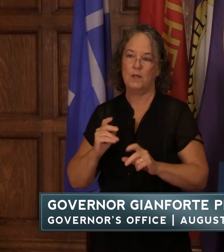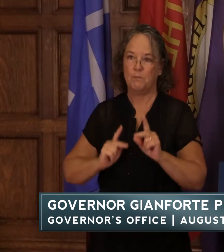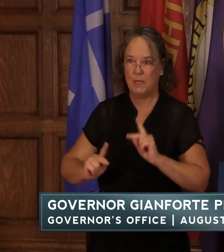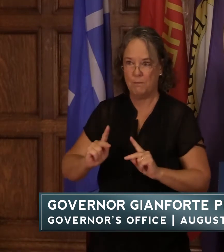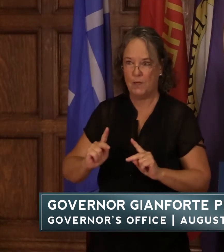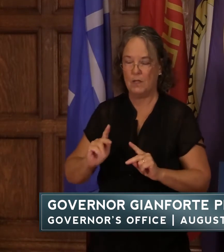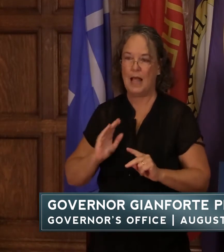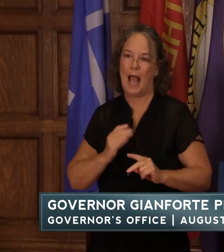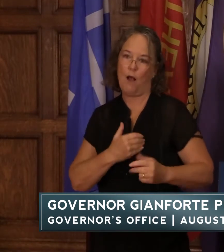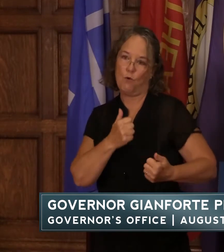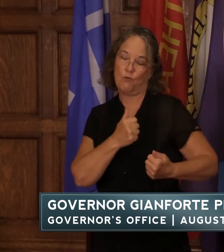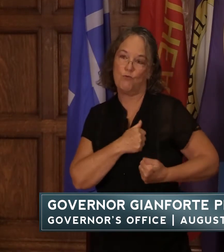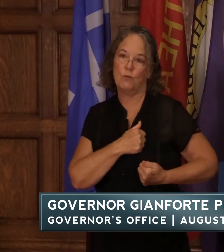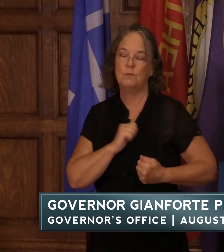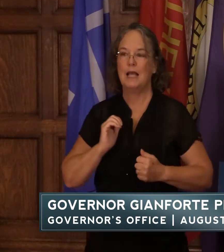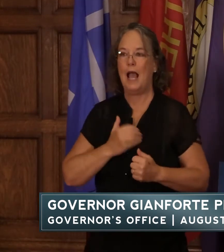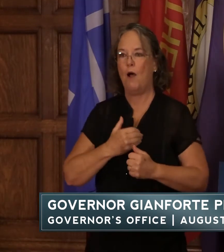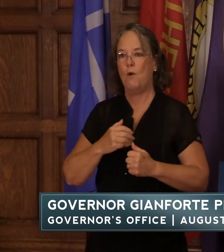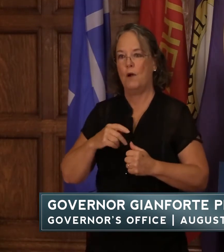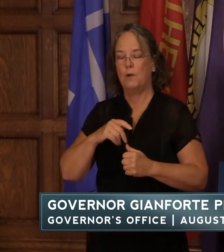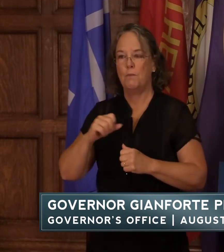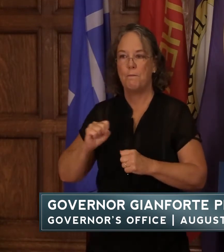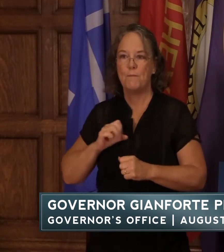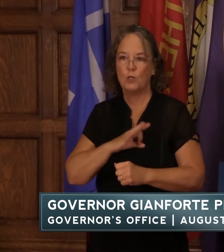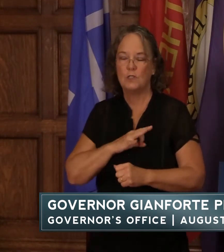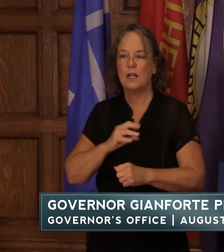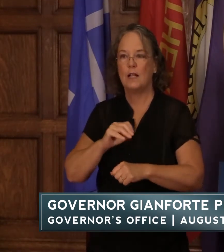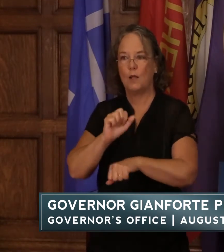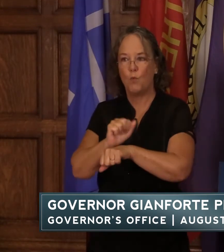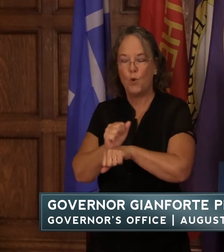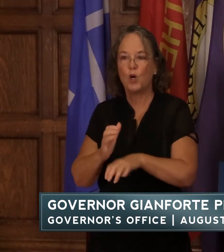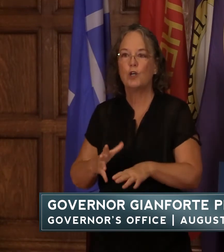troops personnel and allies in afghanistan